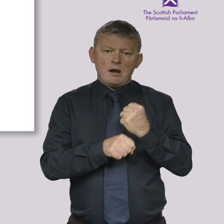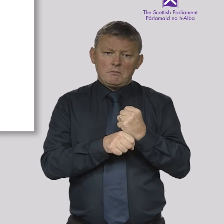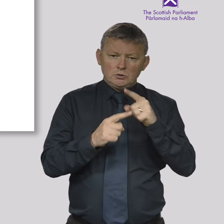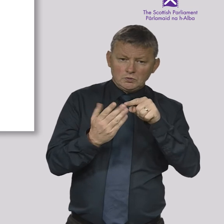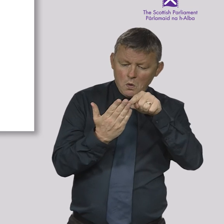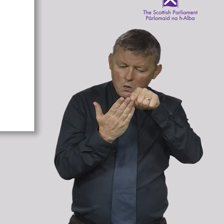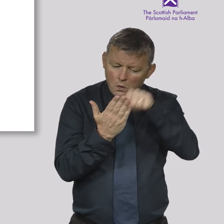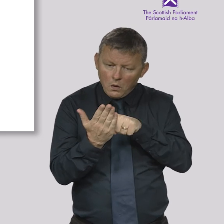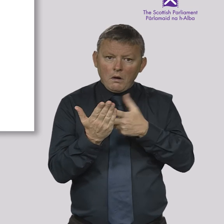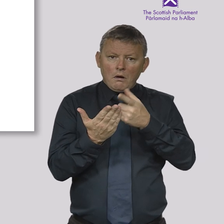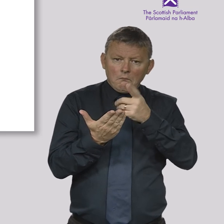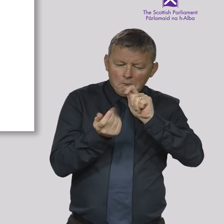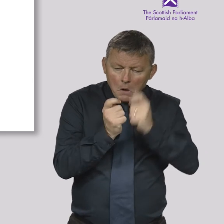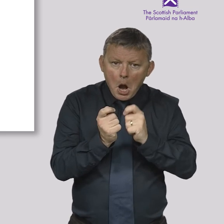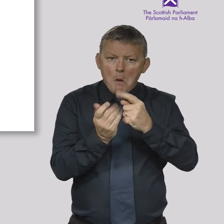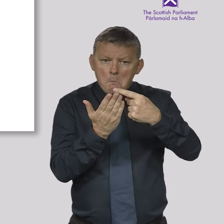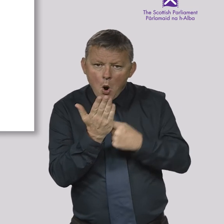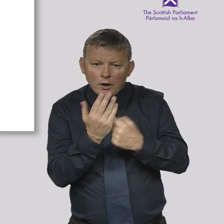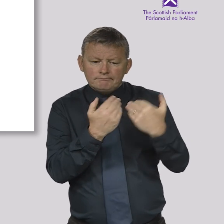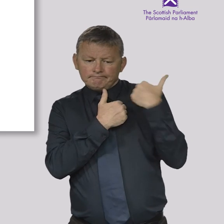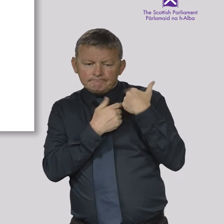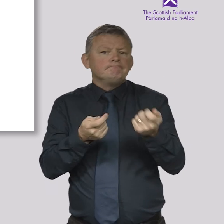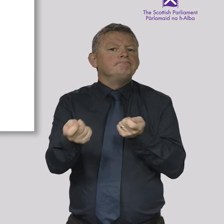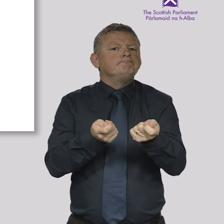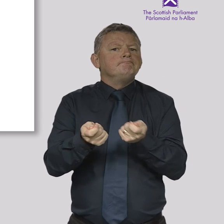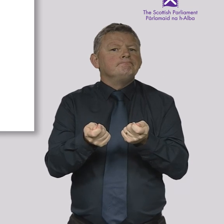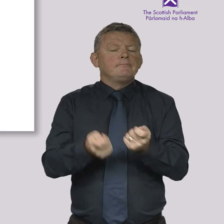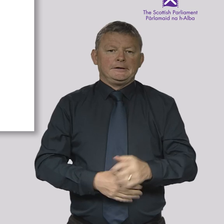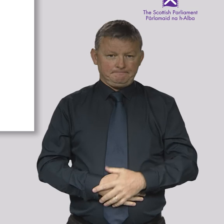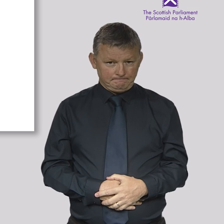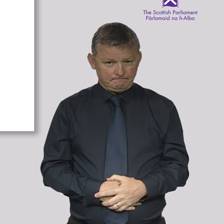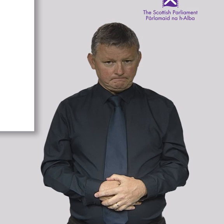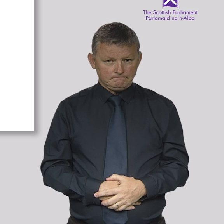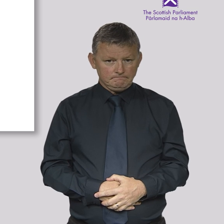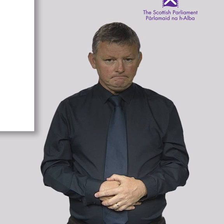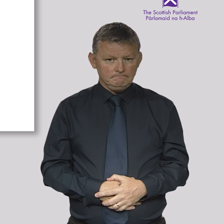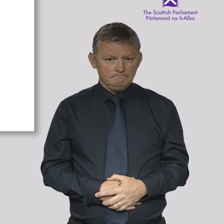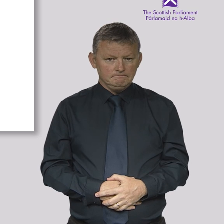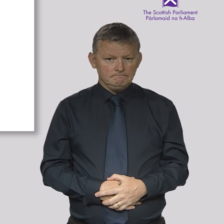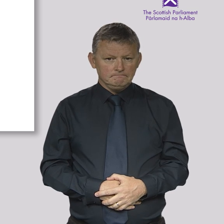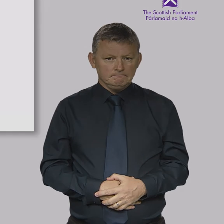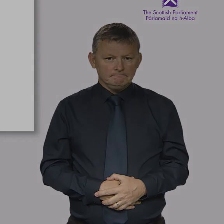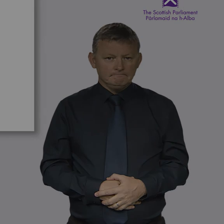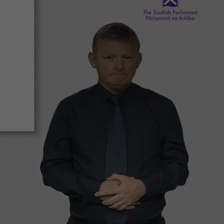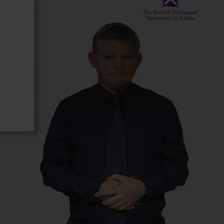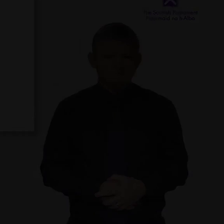implements laws and develops policy on devolved matters. Subscribe to the socially homeland The Scottish Government